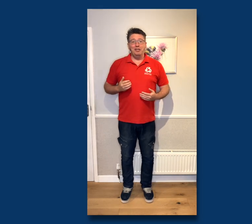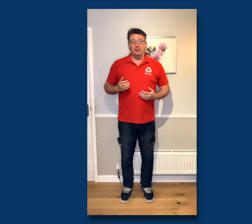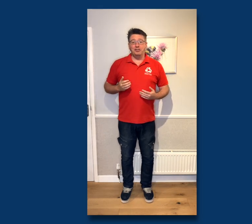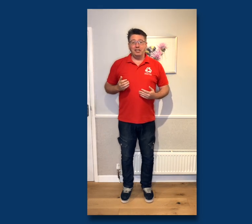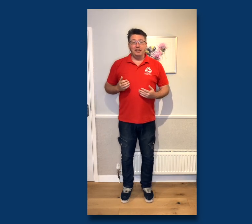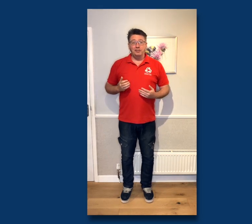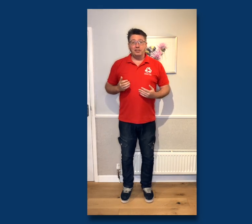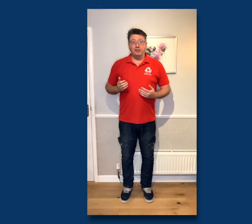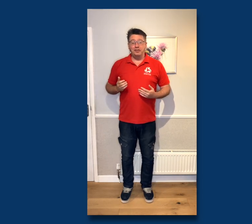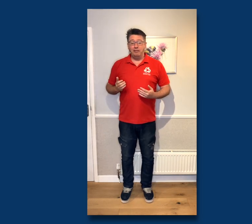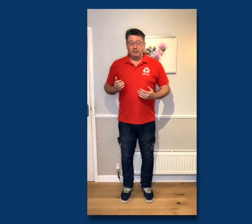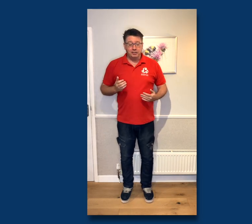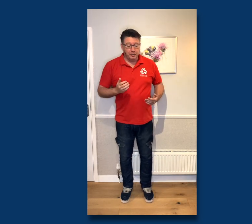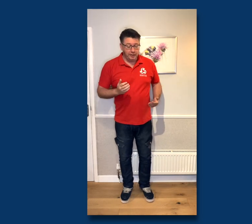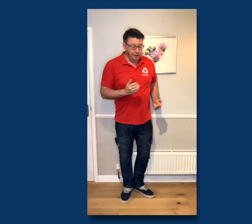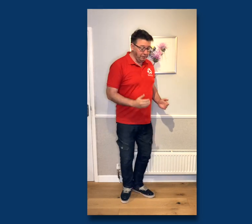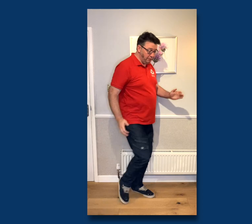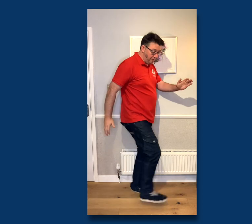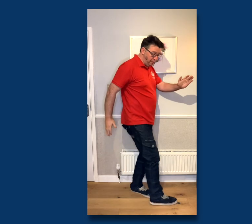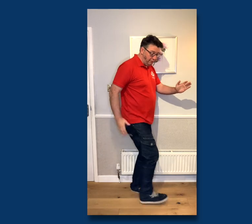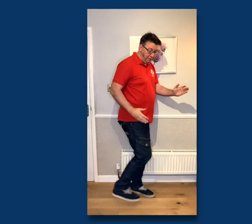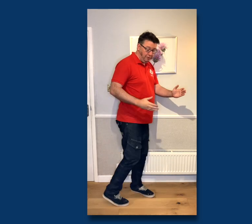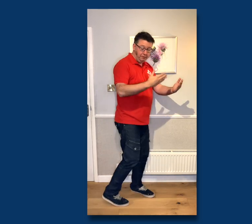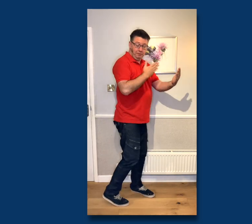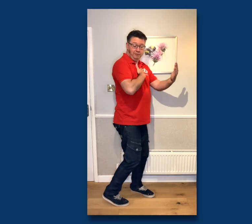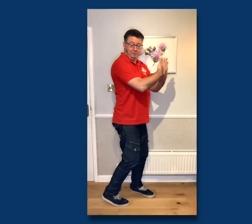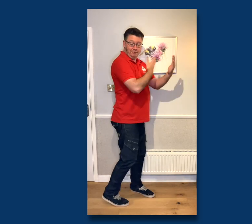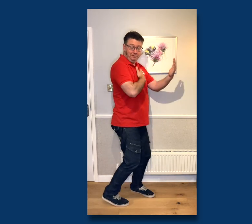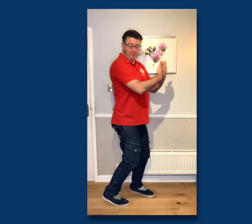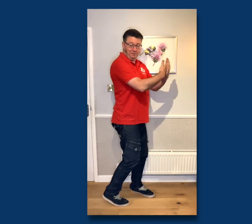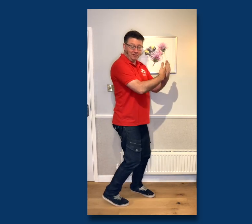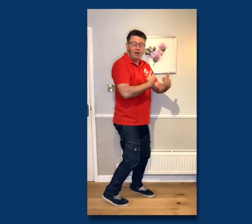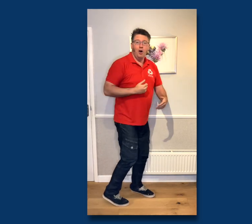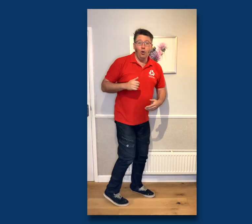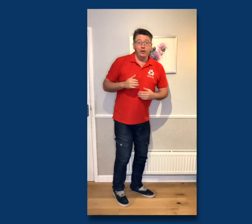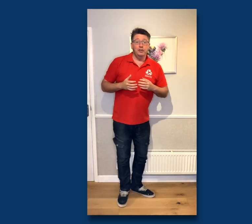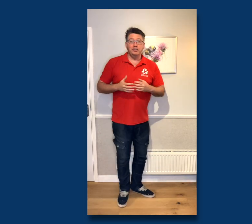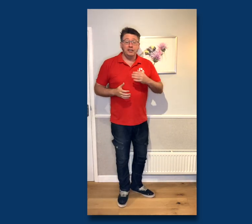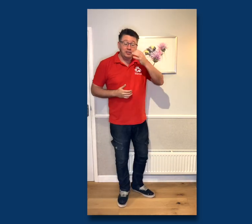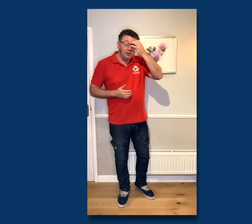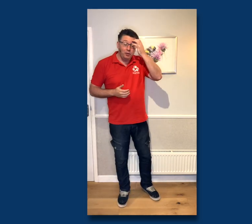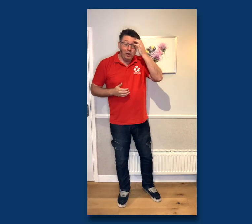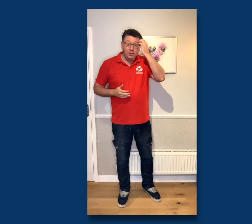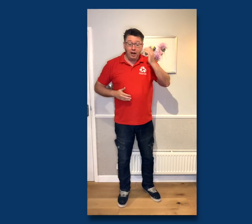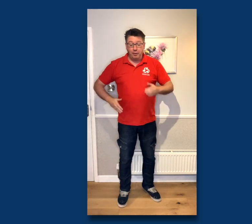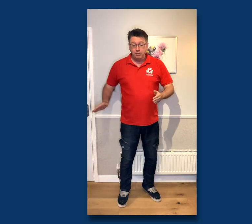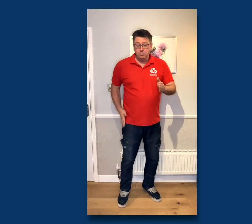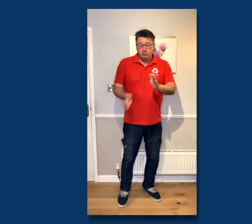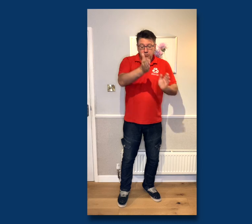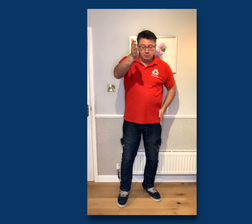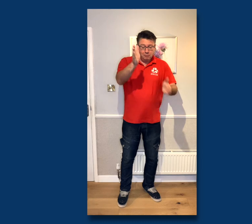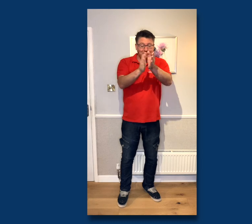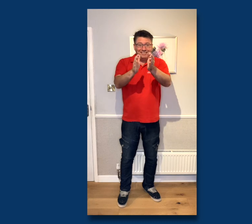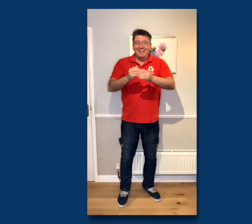Maybe you could change the direction you do it in Or you could change the way you clap